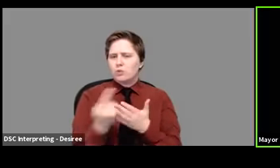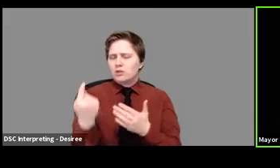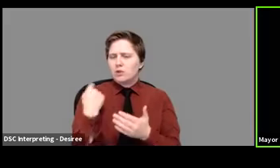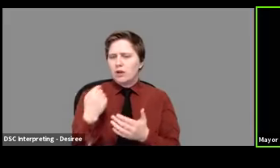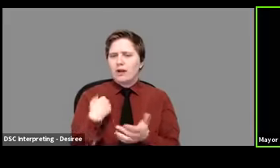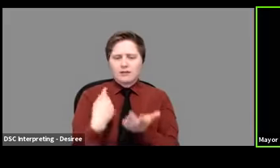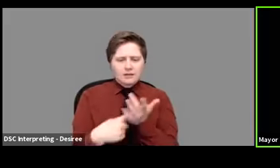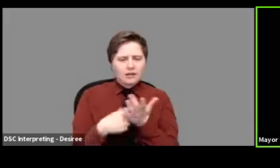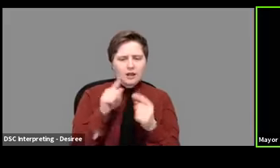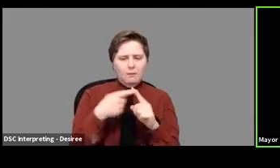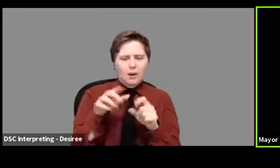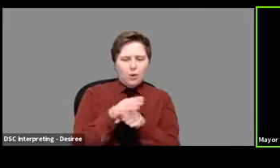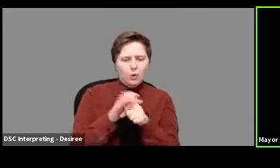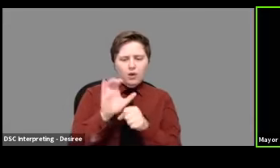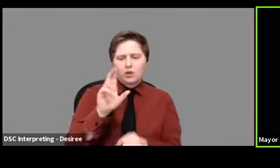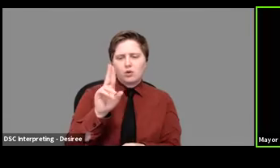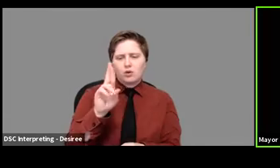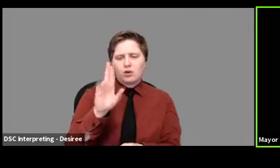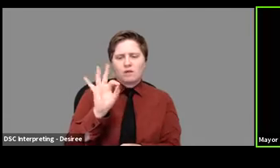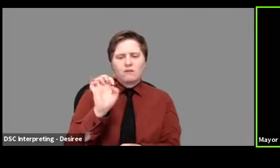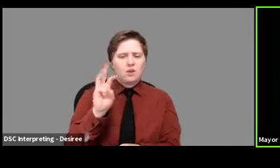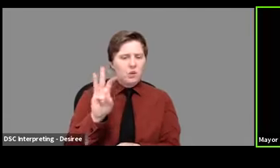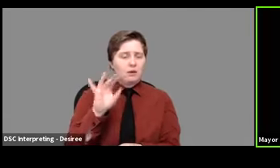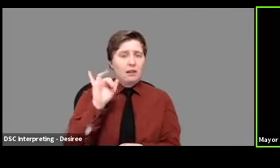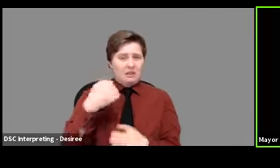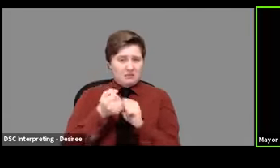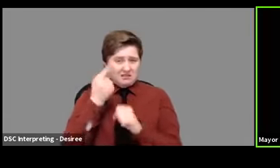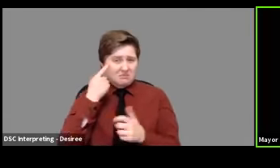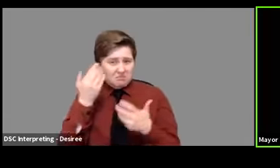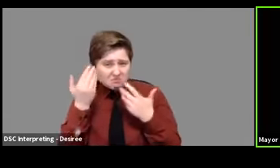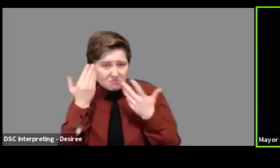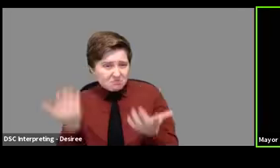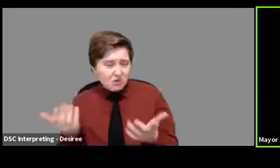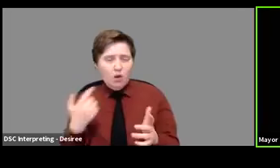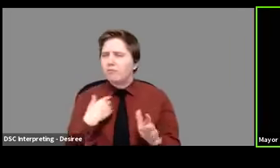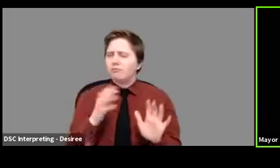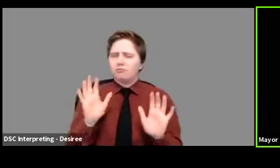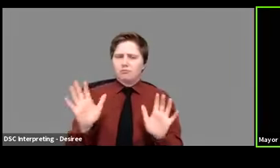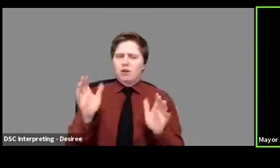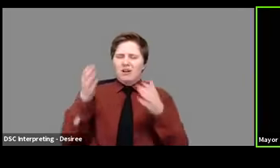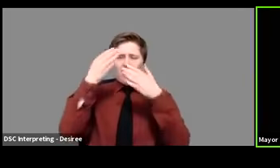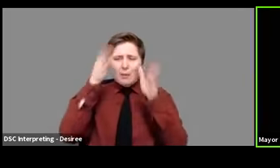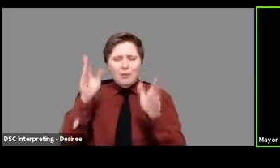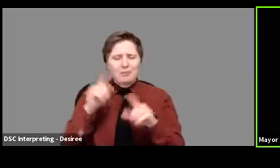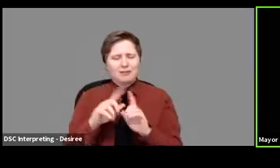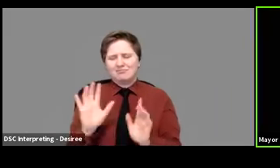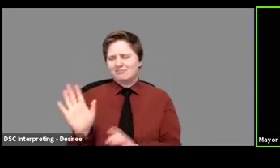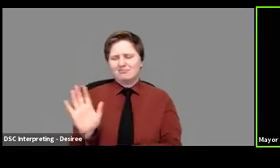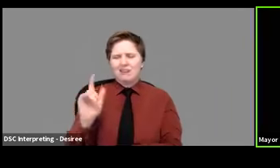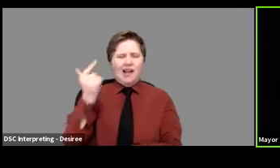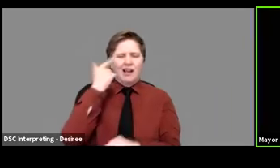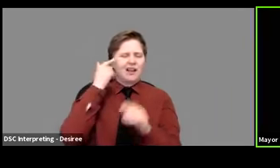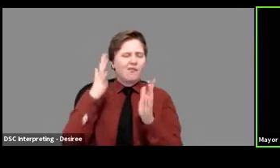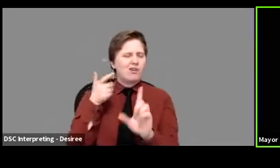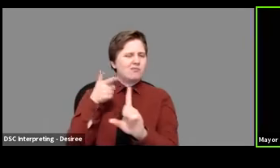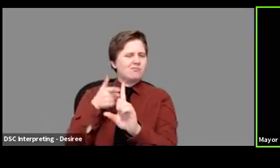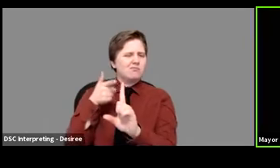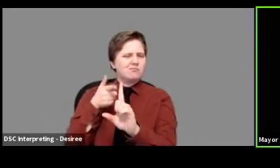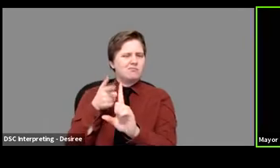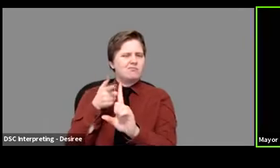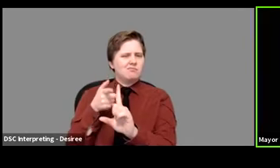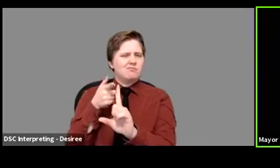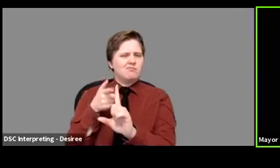curfew, a local curfew would be something that would make sense. We remain open-minded to that, but we still think that the governor's orders, um,